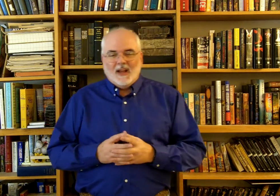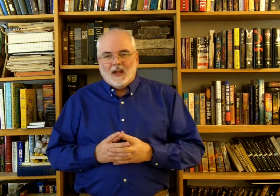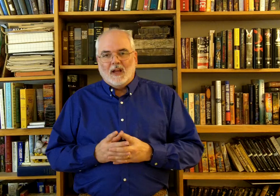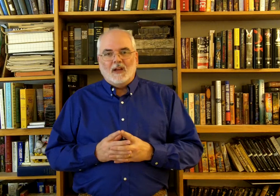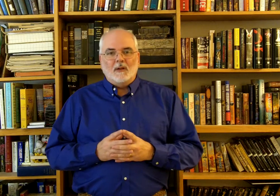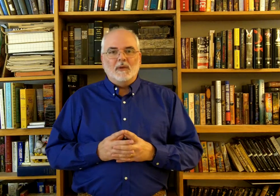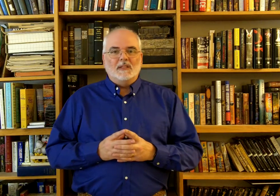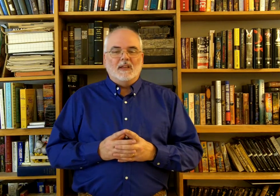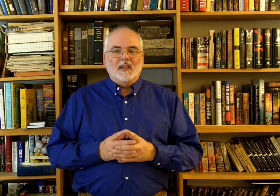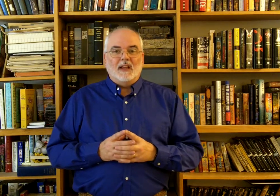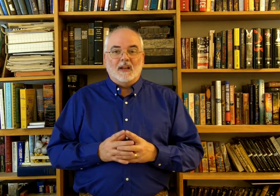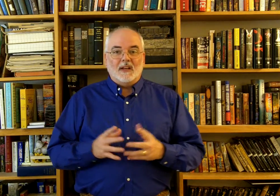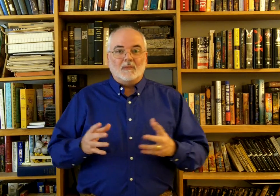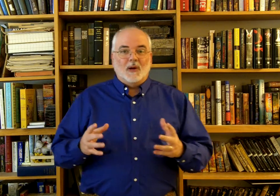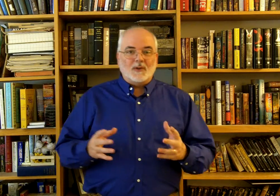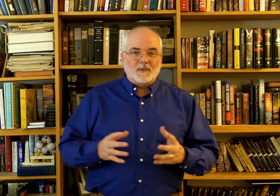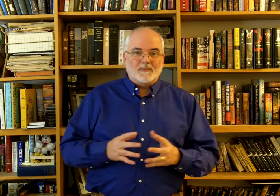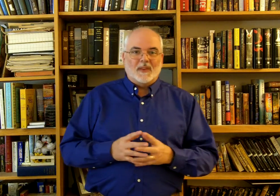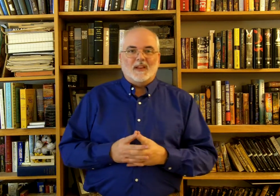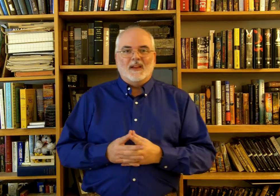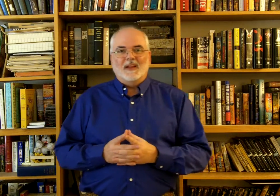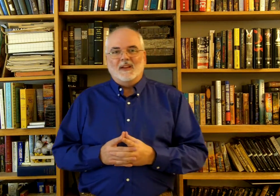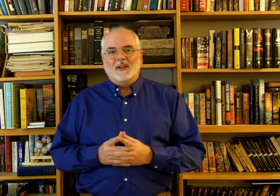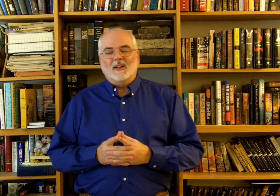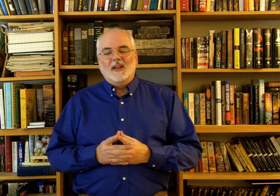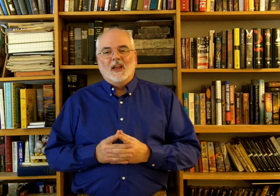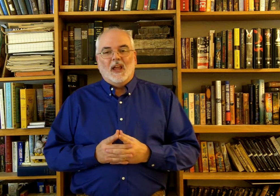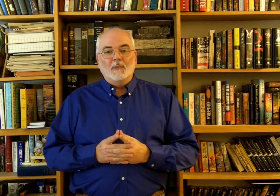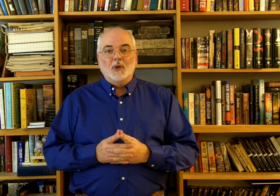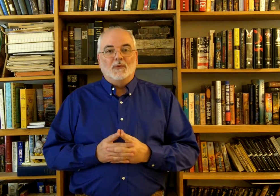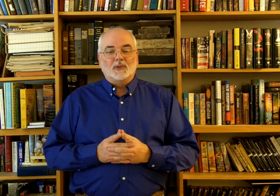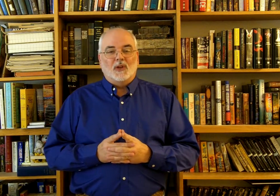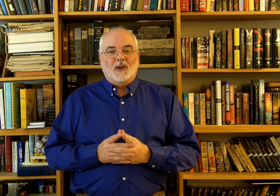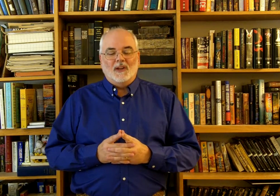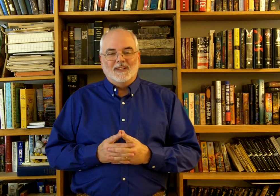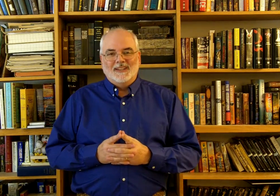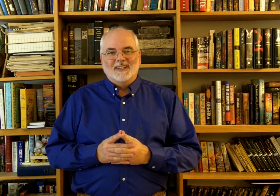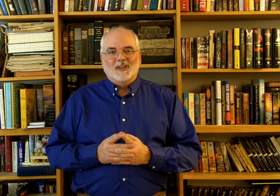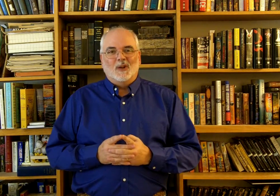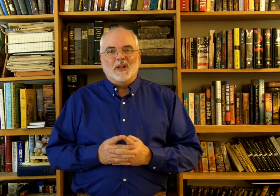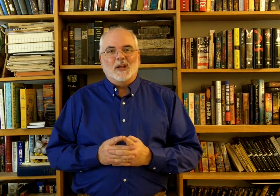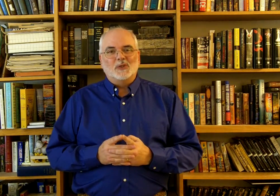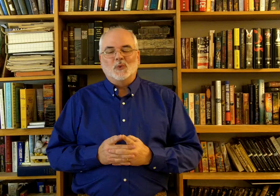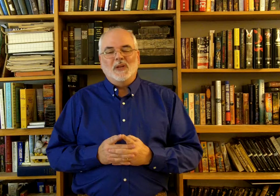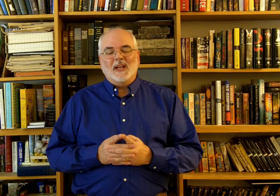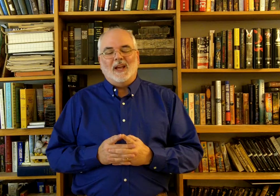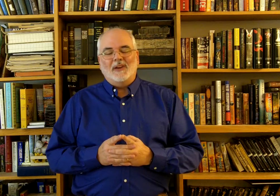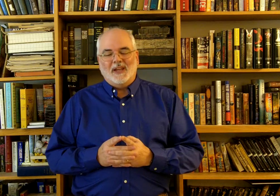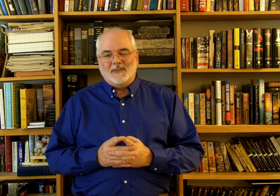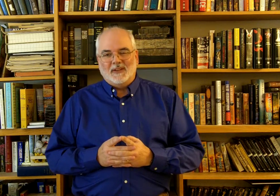I'm going to be singing like a death march. A beautiful song called How Sweet How Heavenly.